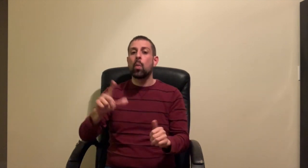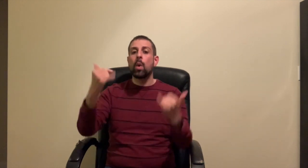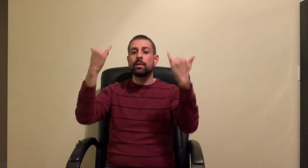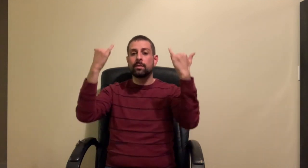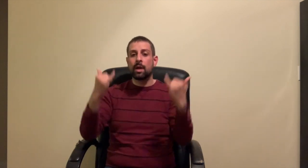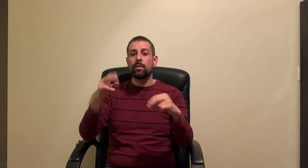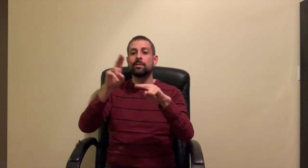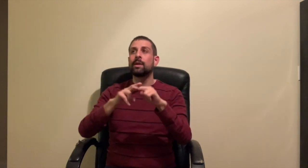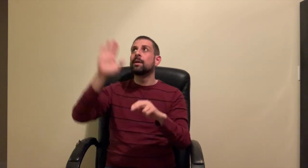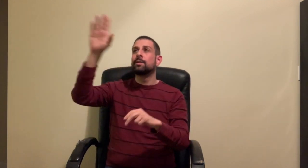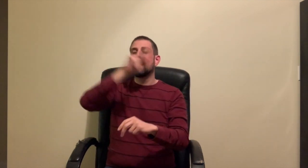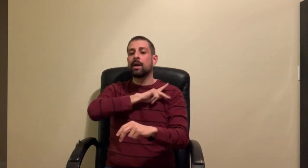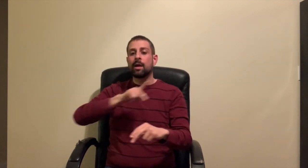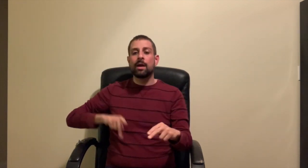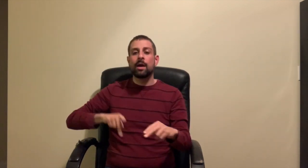The Lord has set His throne in heaven.